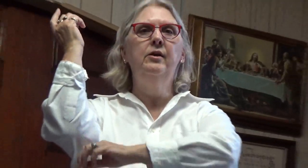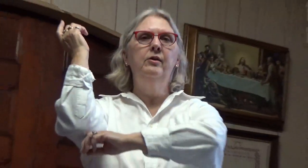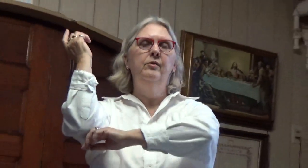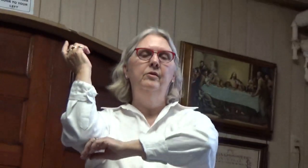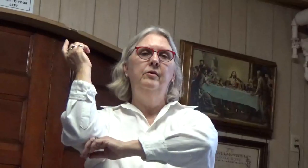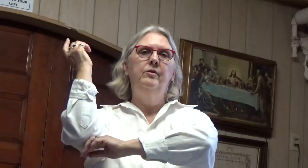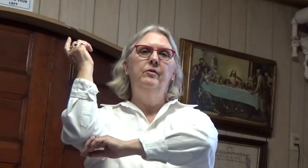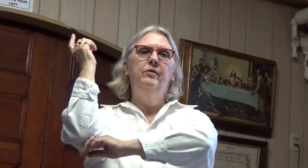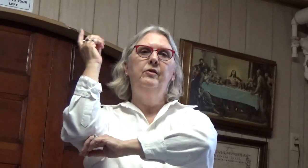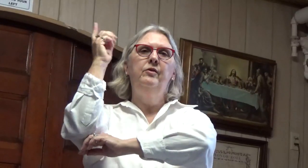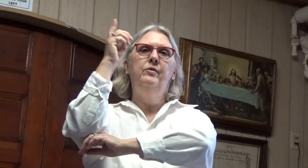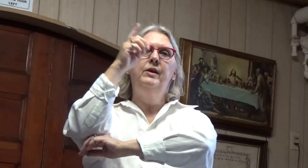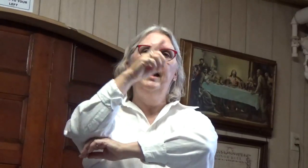today.